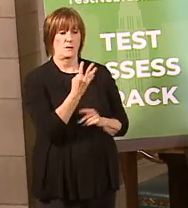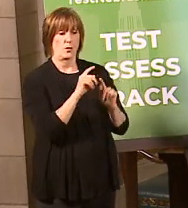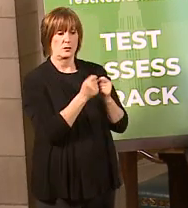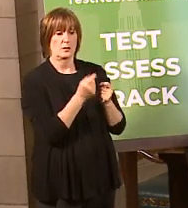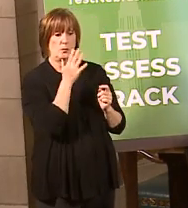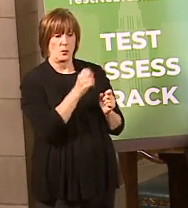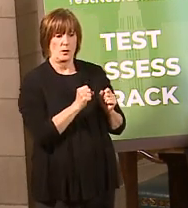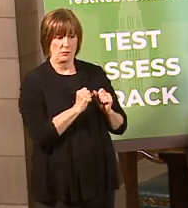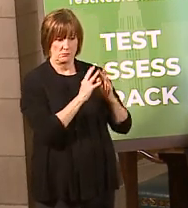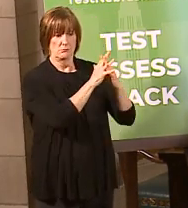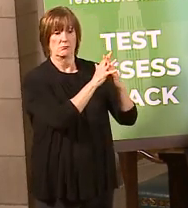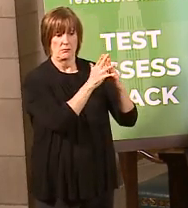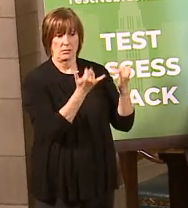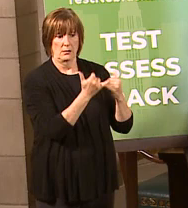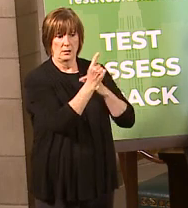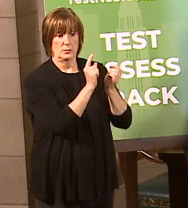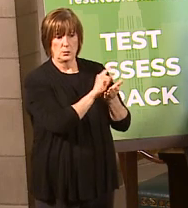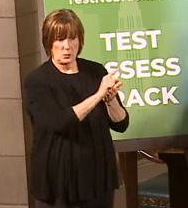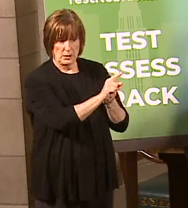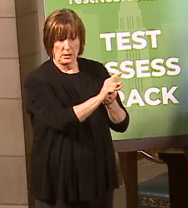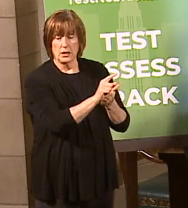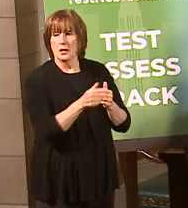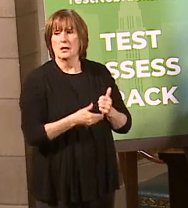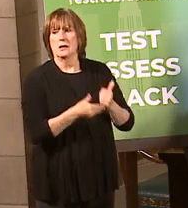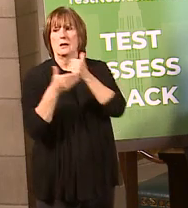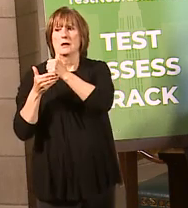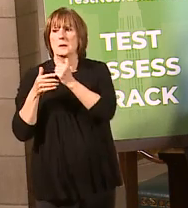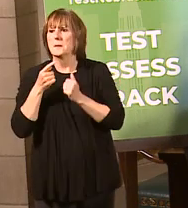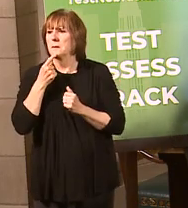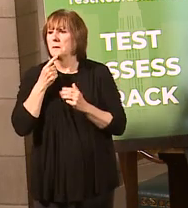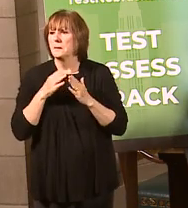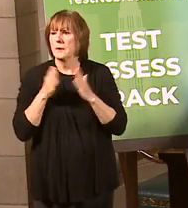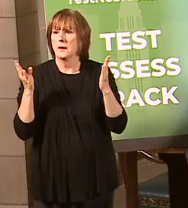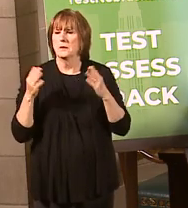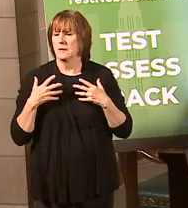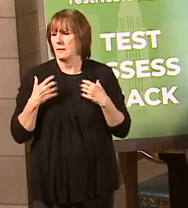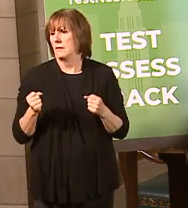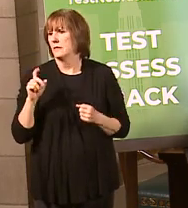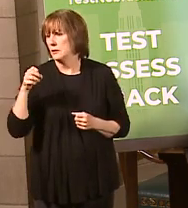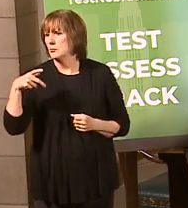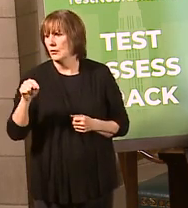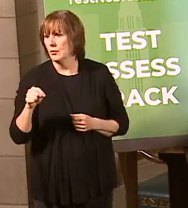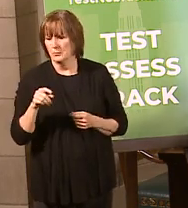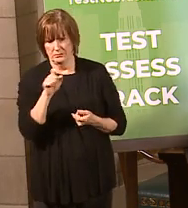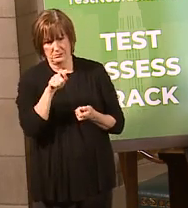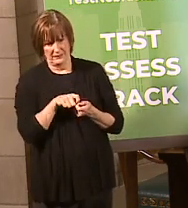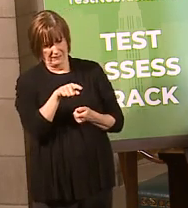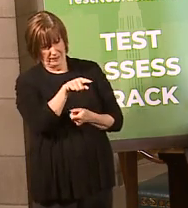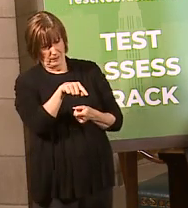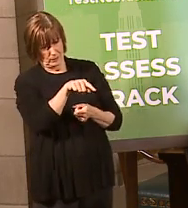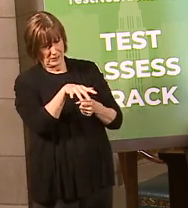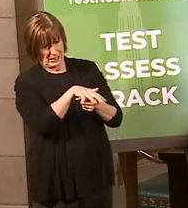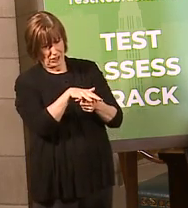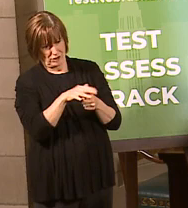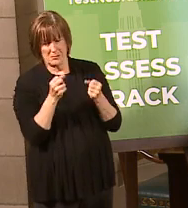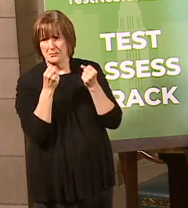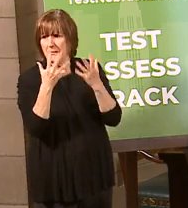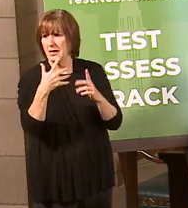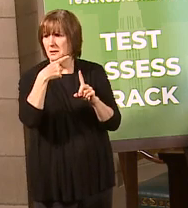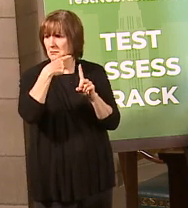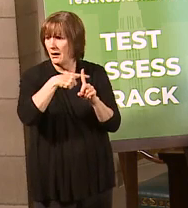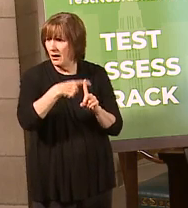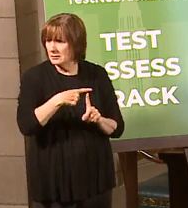to be able to help do that contact tracing and assisting our public health departments, specifically in these areas where we have a lot of cases,